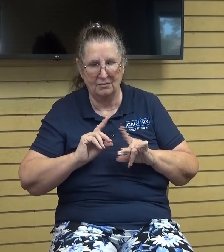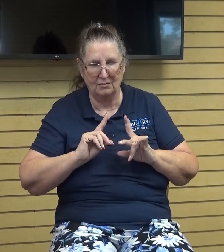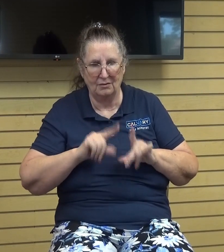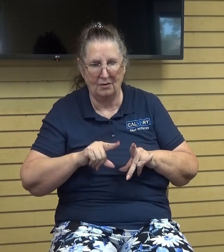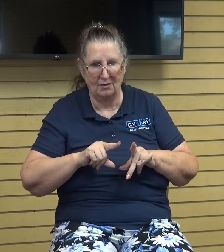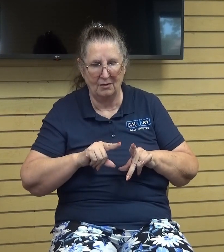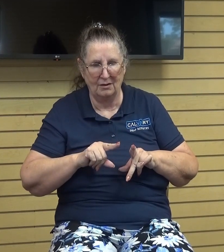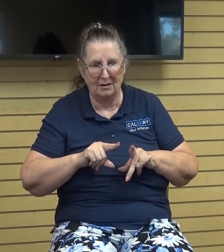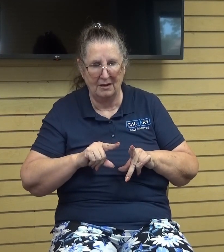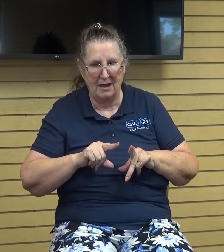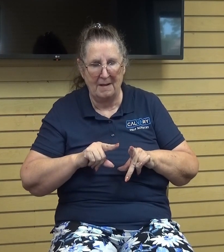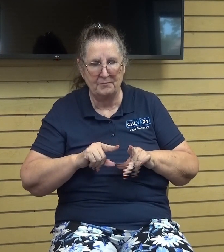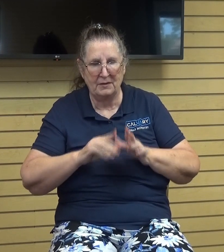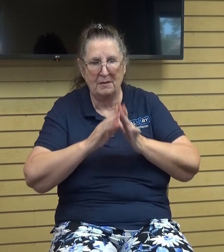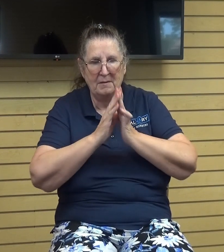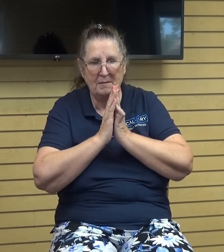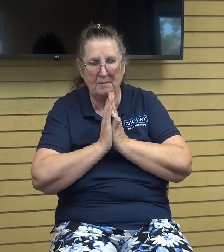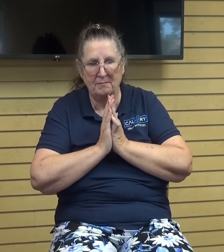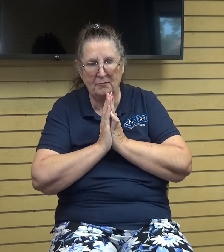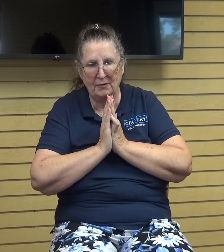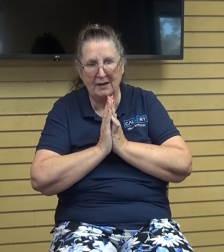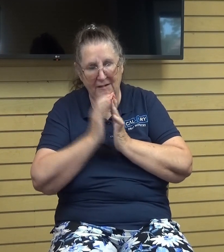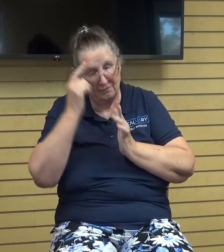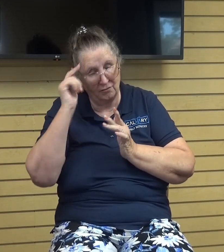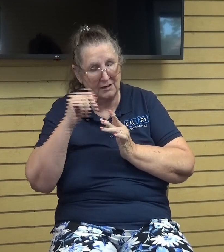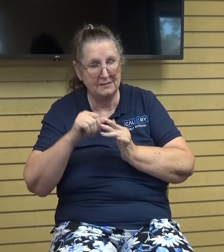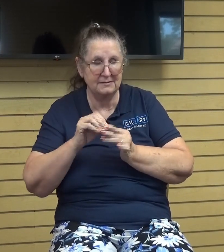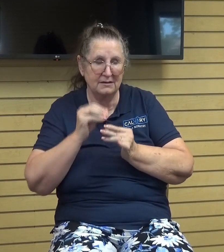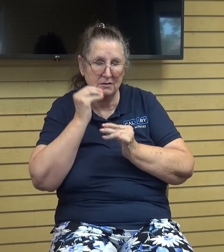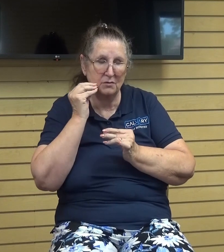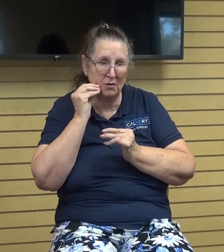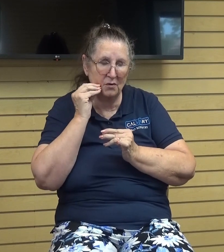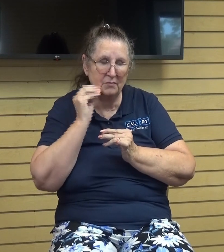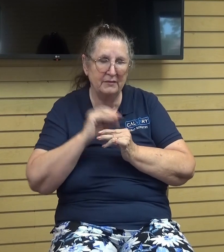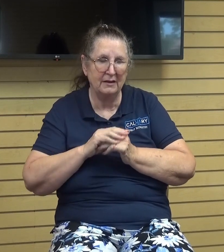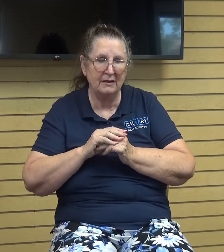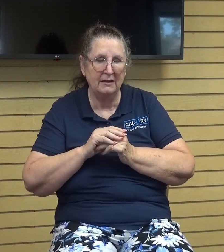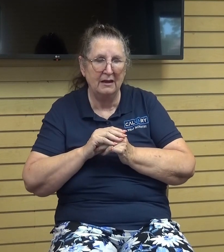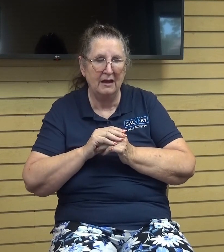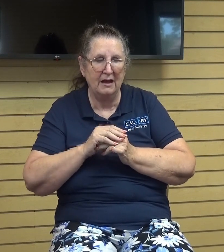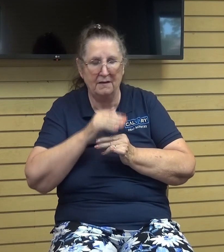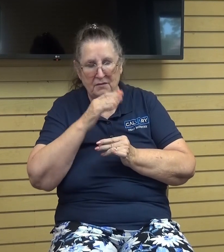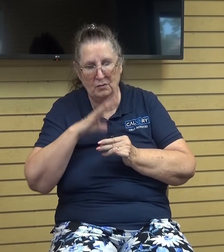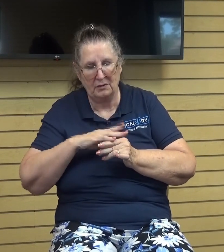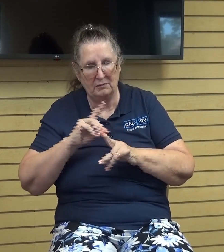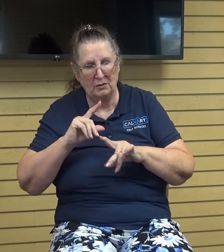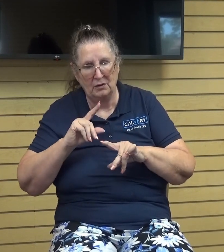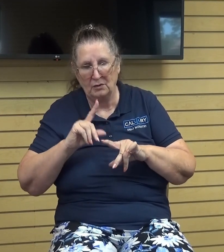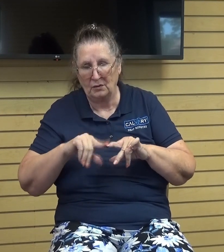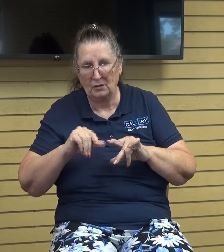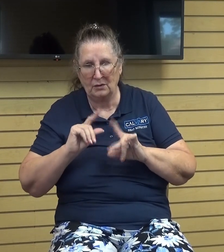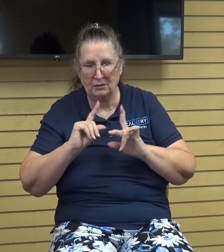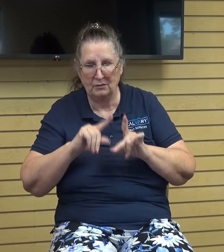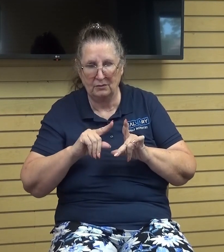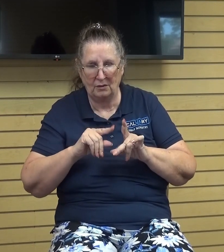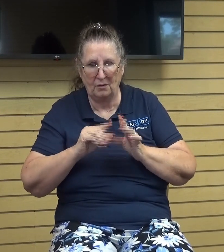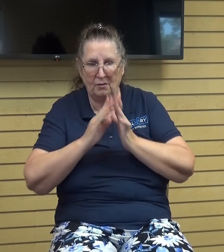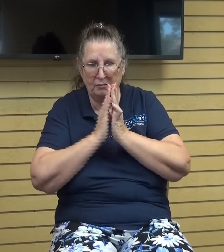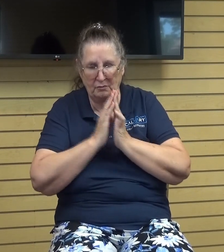up us in prayers ladies that couldn't go but wanted to be there they were lifting us up in prayer and it was just we felt it and it was such a